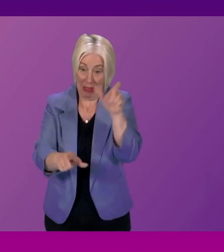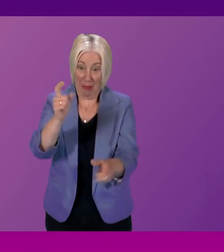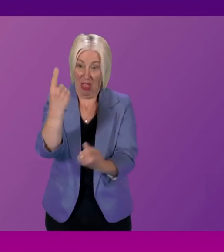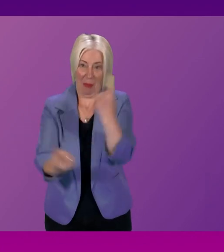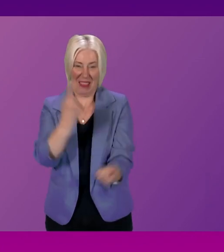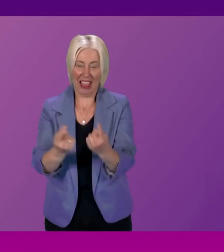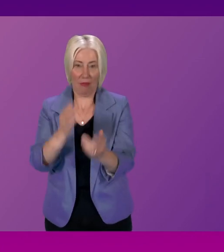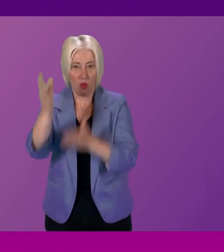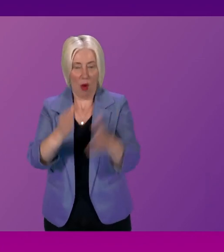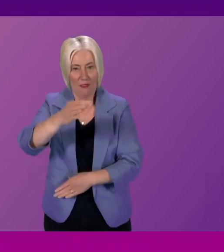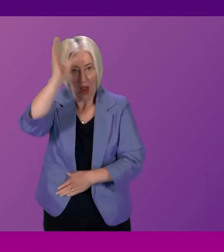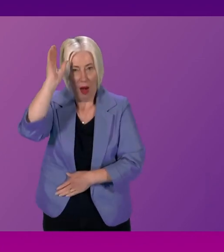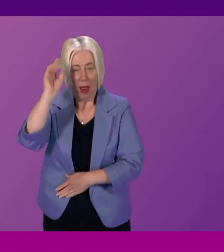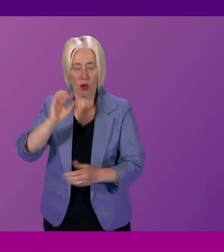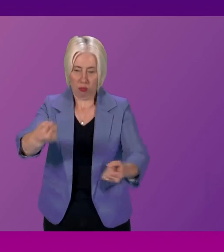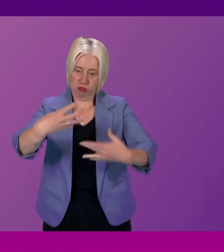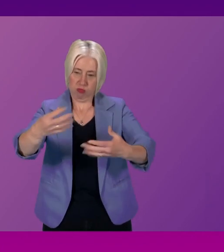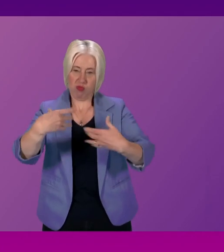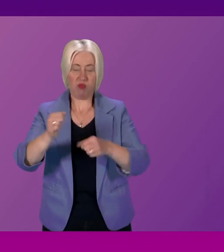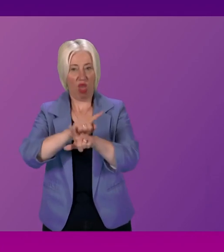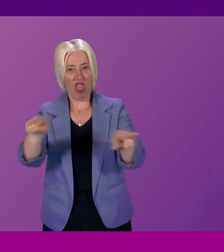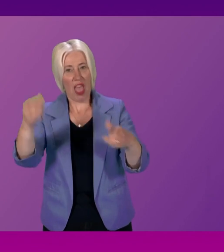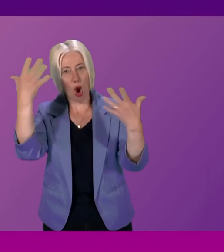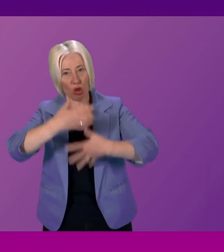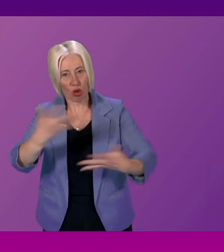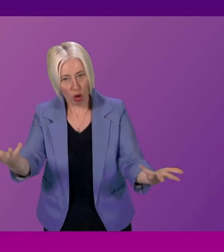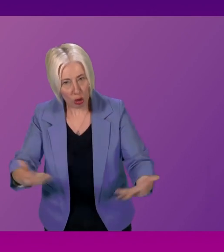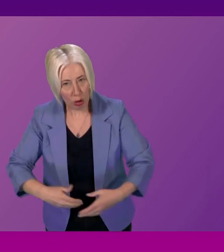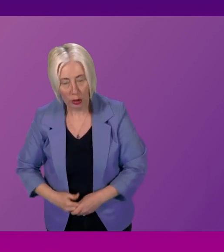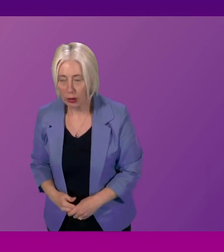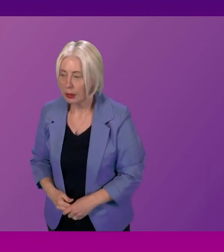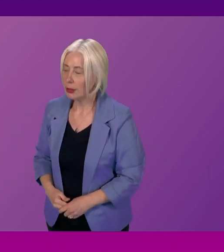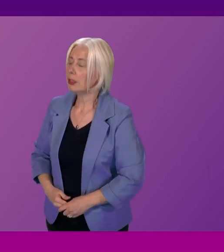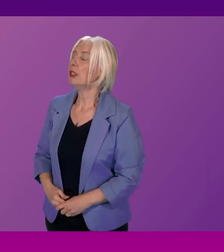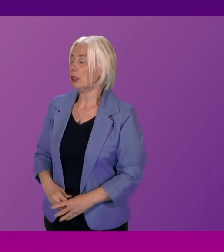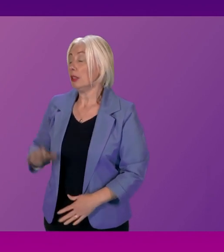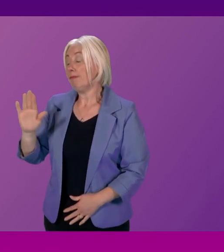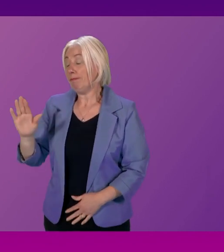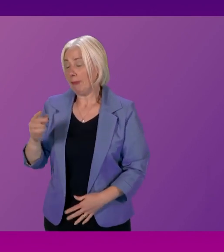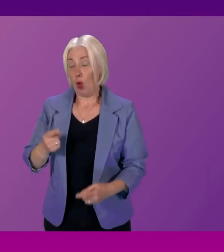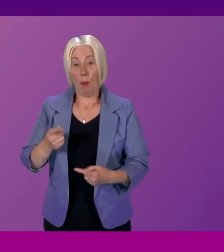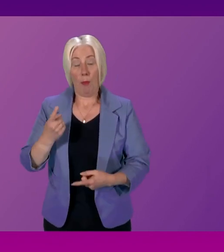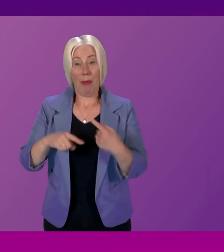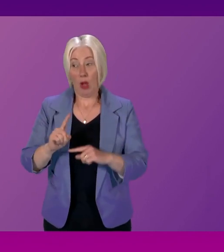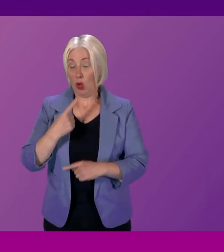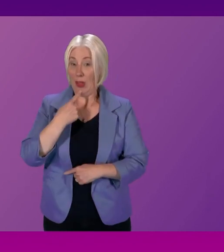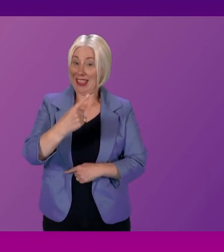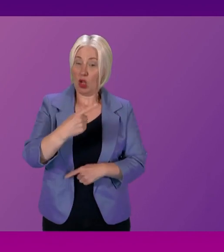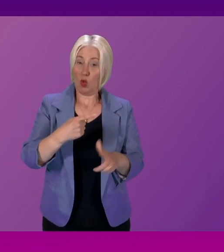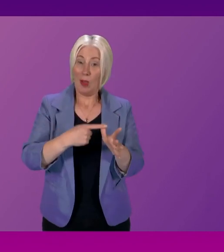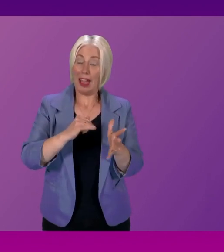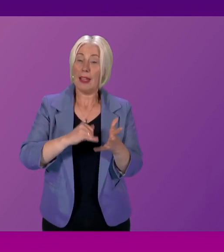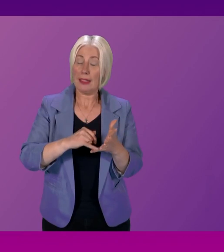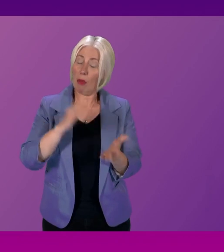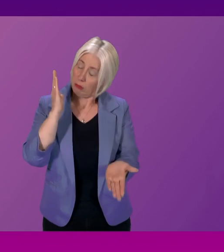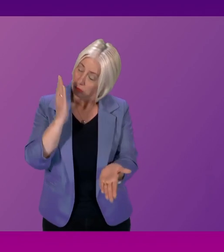to hear directly their concerns? First Minister. First and foremost, I go back to the response to Anna Sauer. We will continue